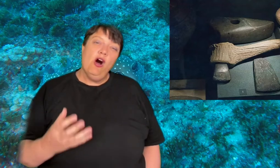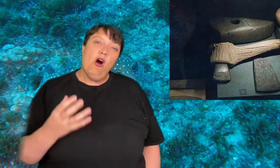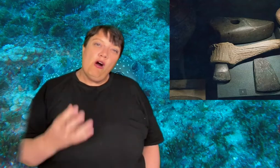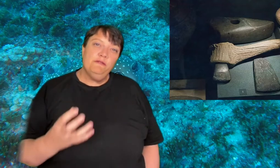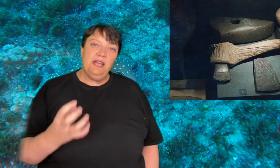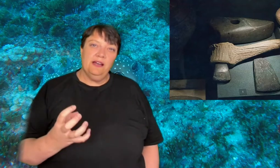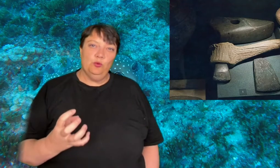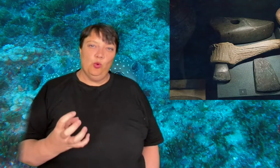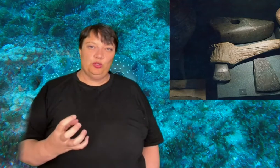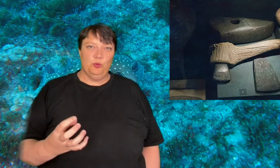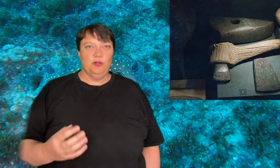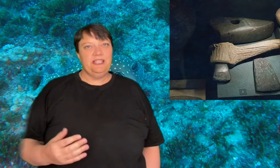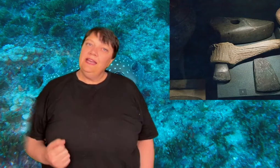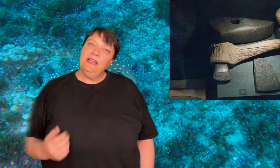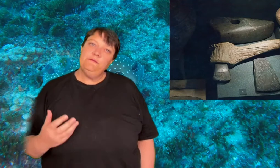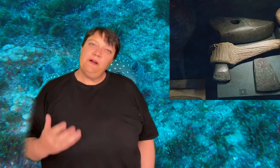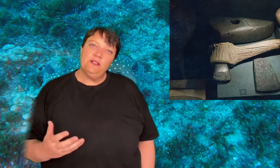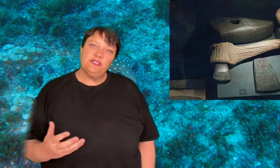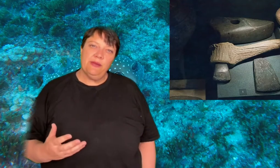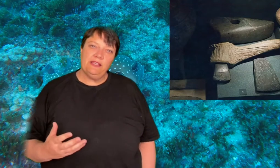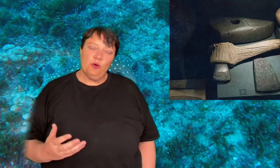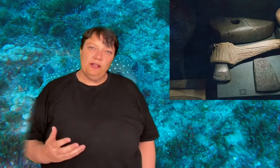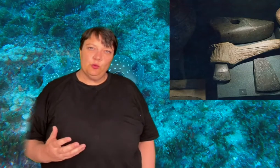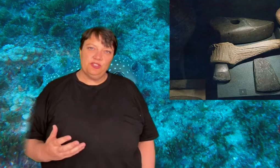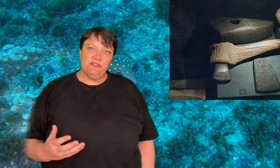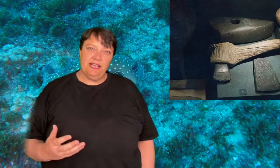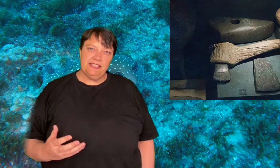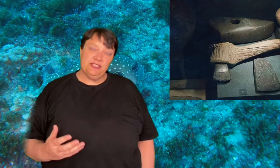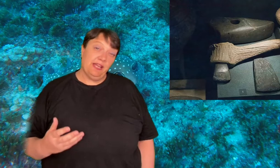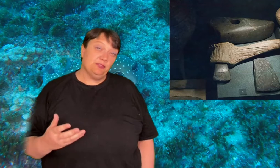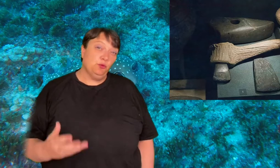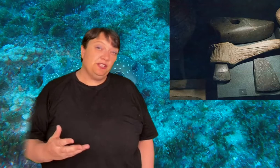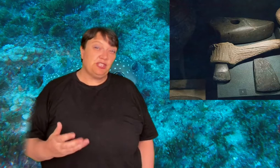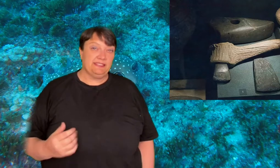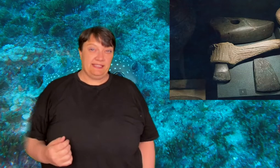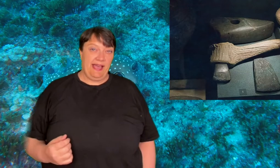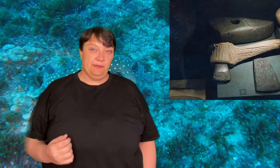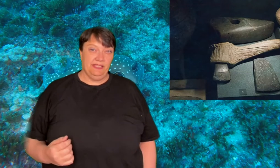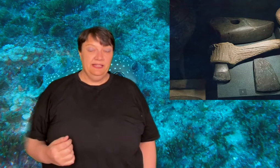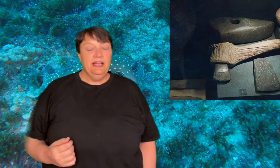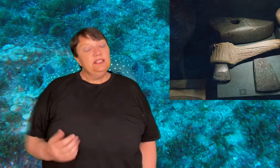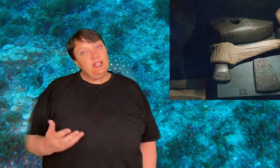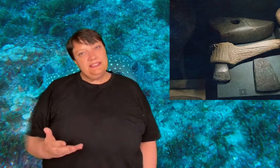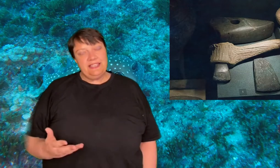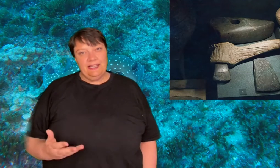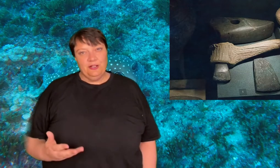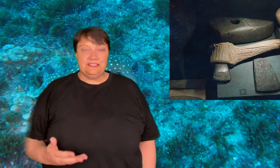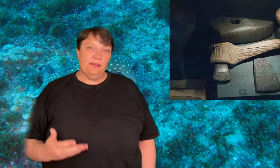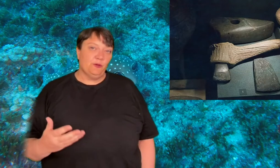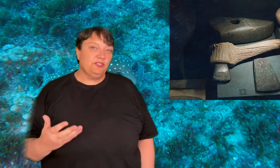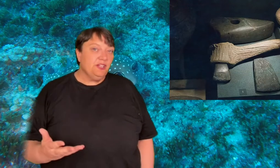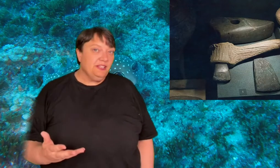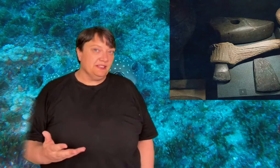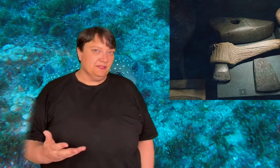of the underwater world. It fails to make your underwater civilization as rich as it can be. So let's take